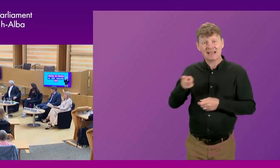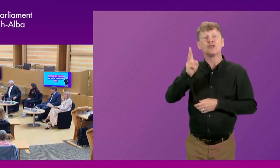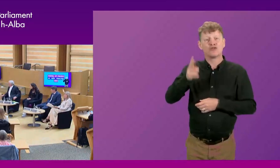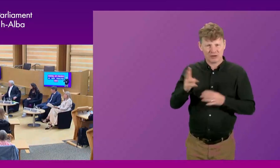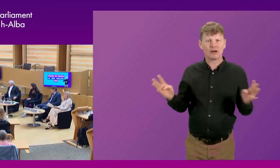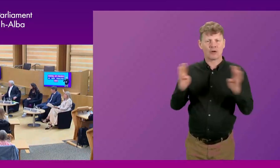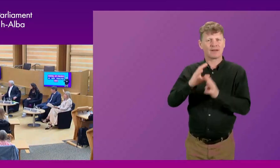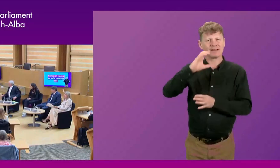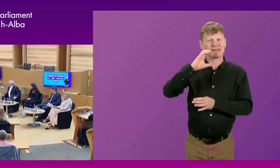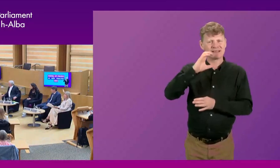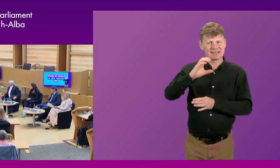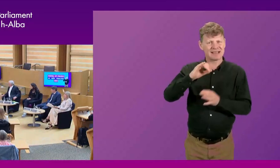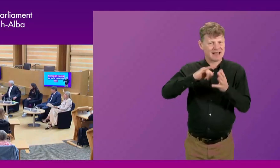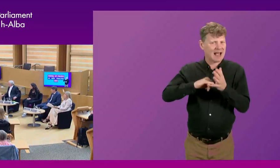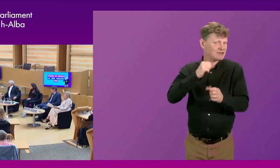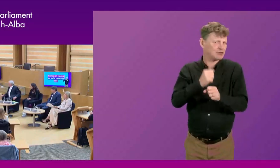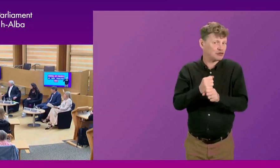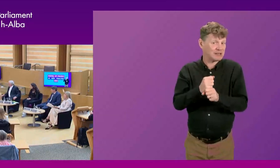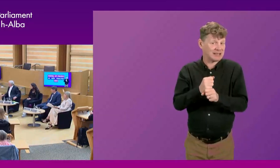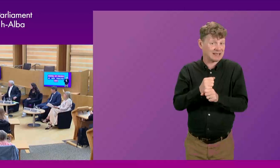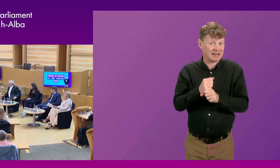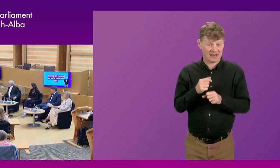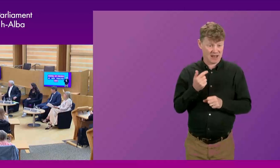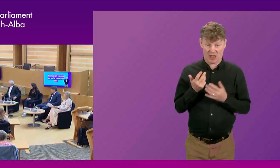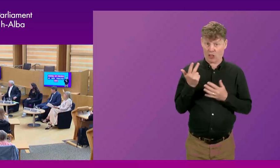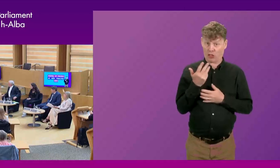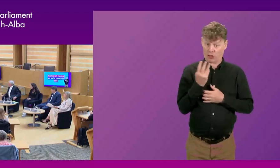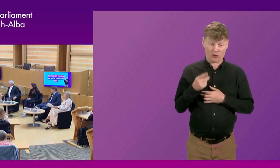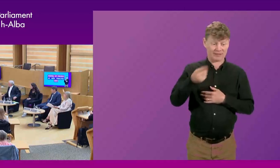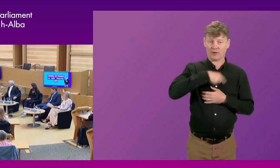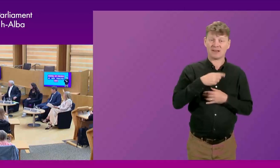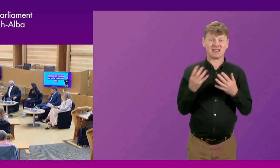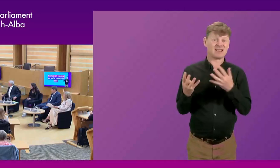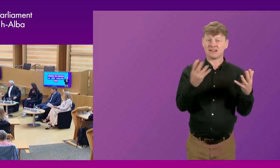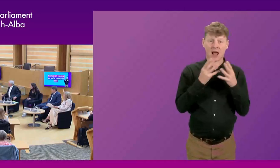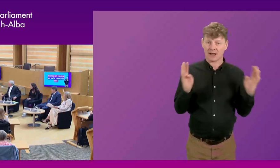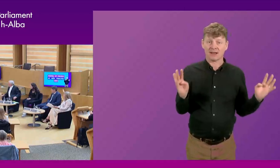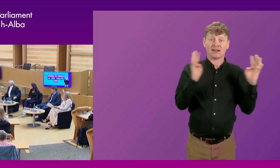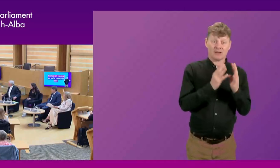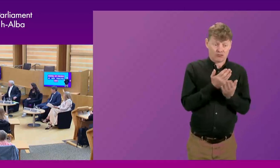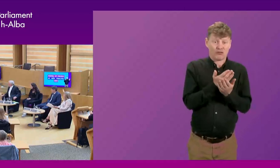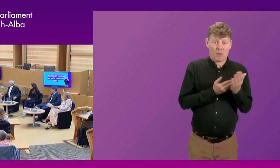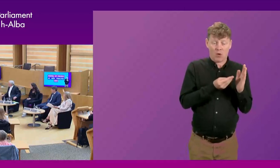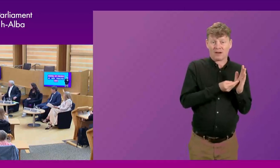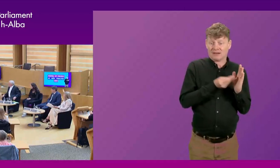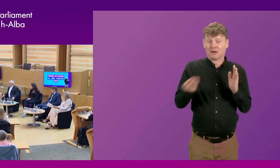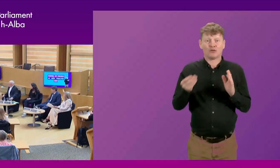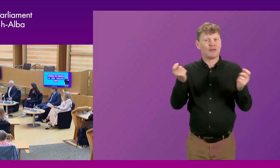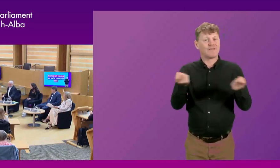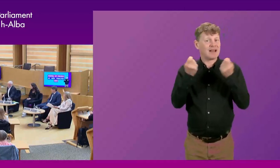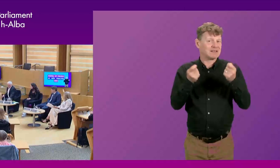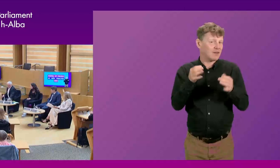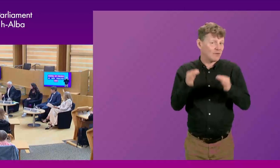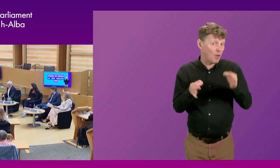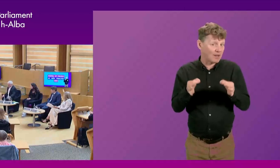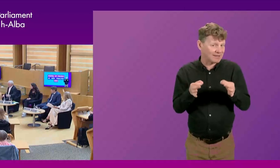and nine of the original 13 met and we produced a report that came into the festival of politics then. And I was revisiting